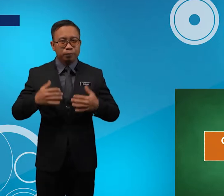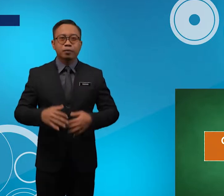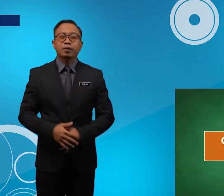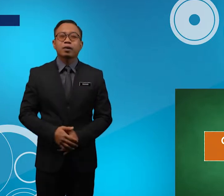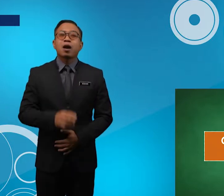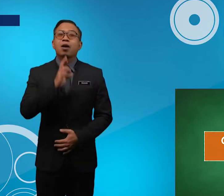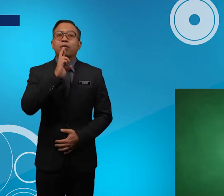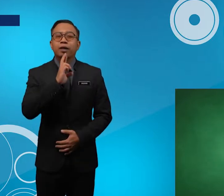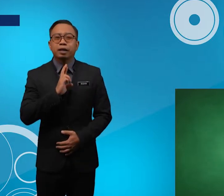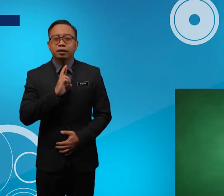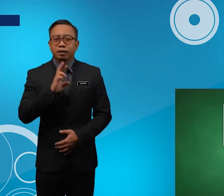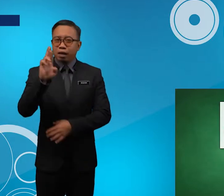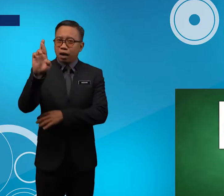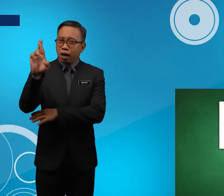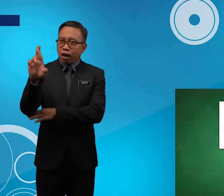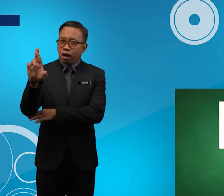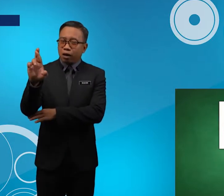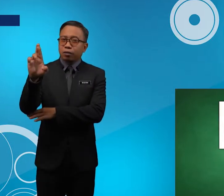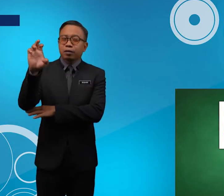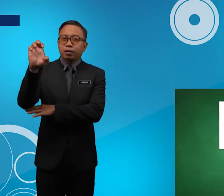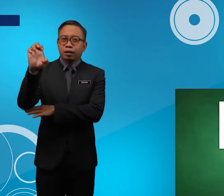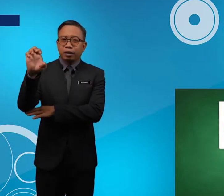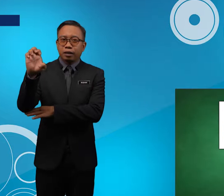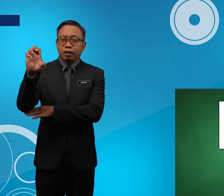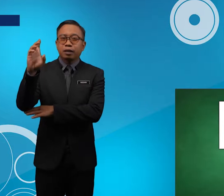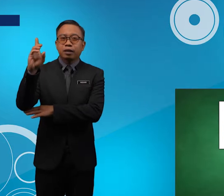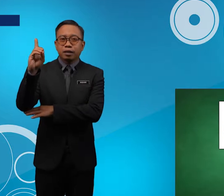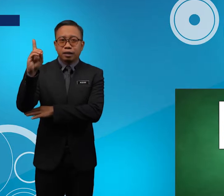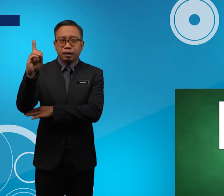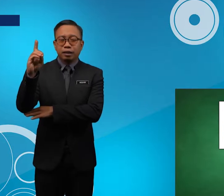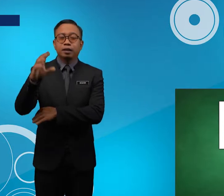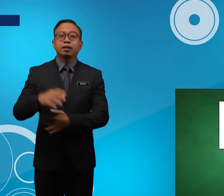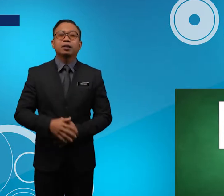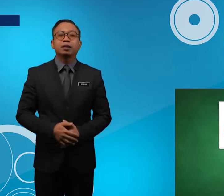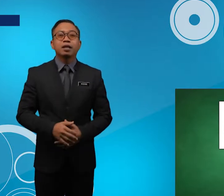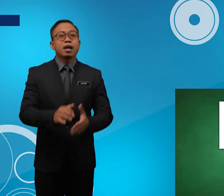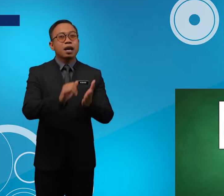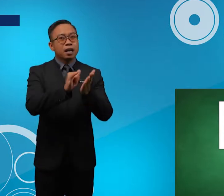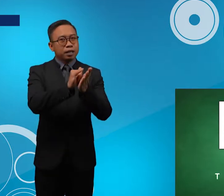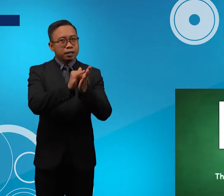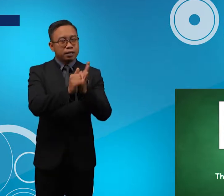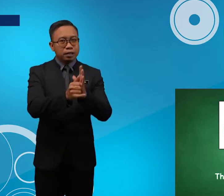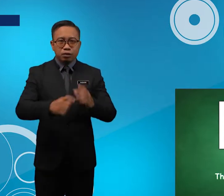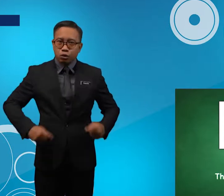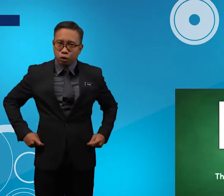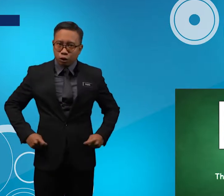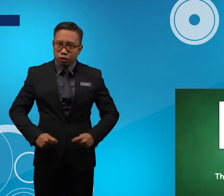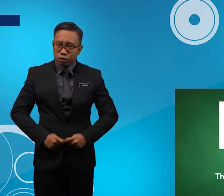Red Red R E D These Shorts